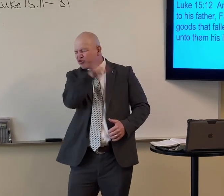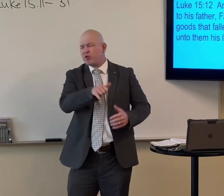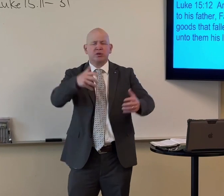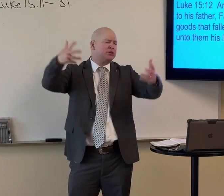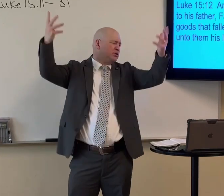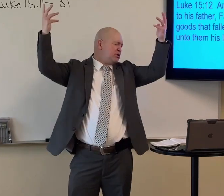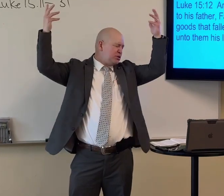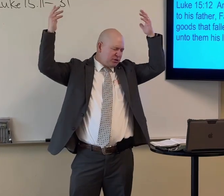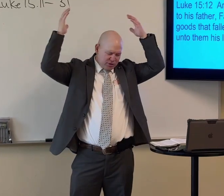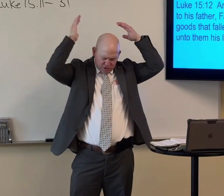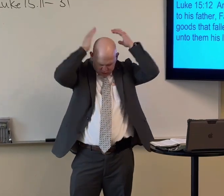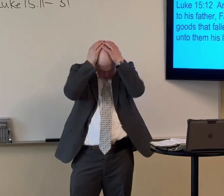I was foolish.